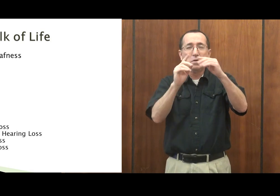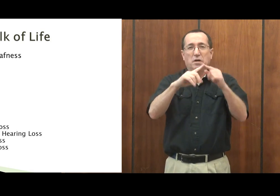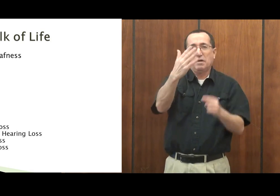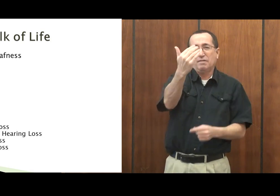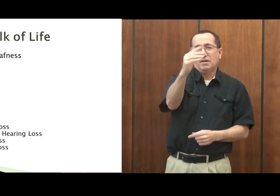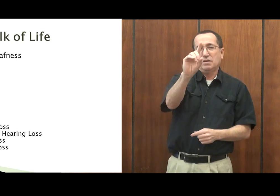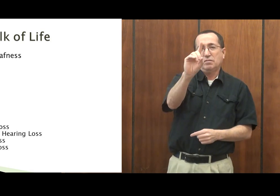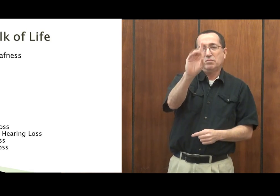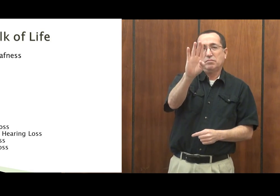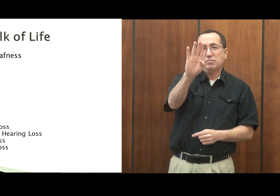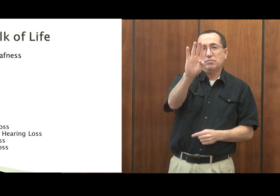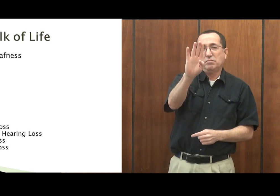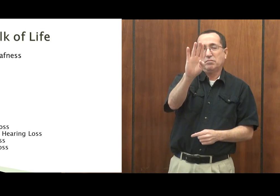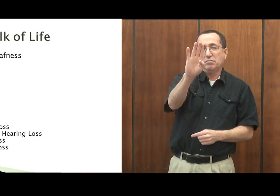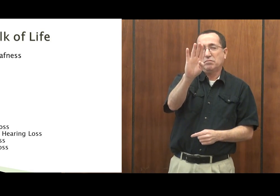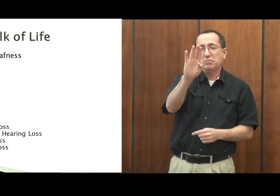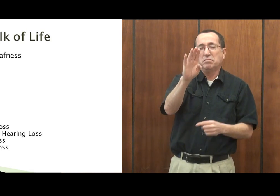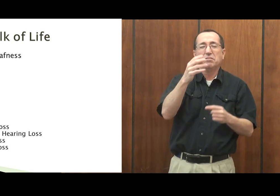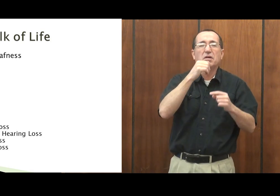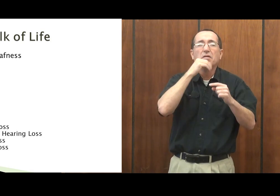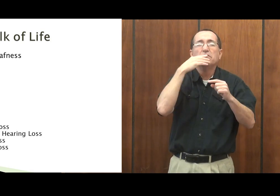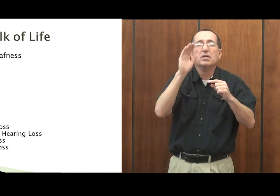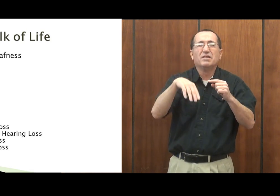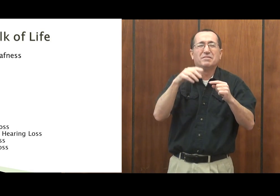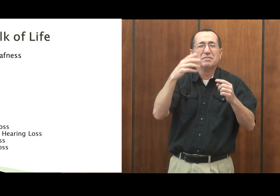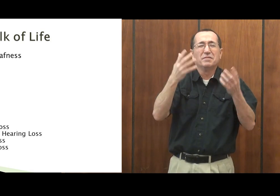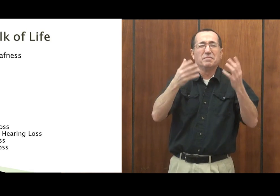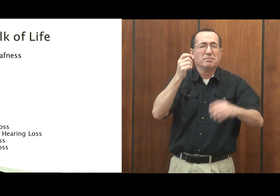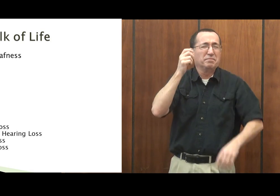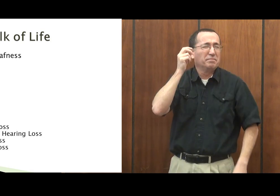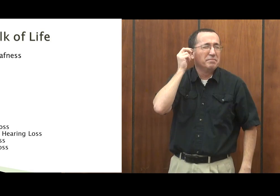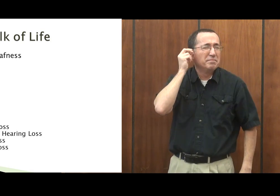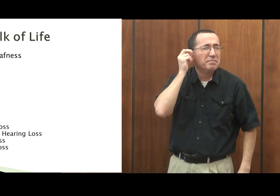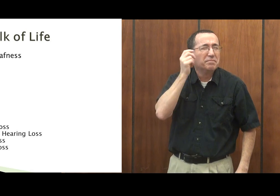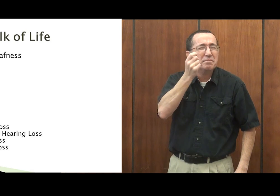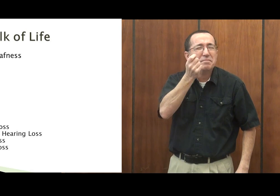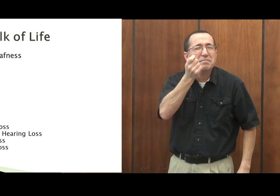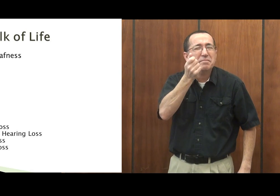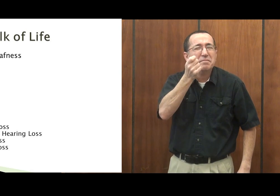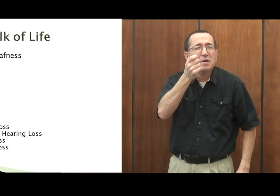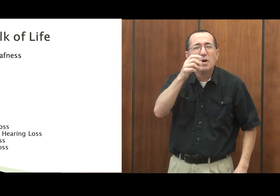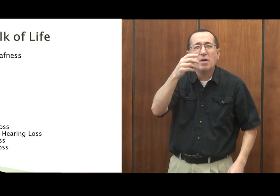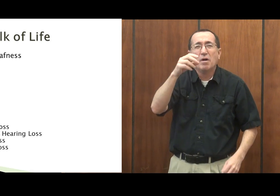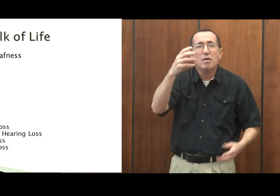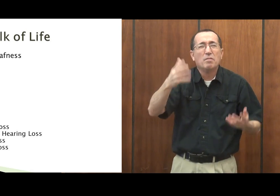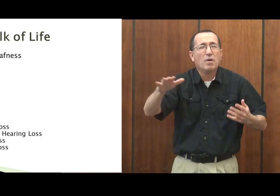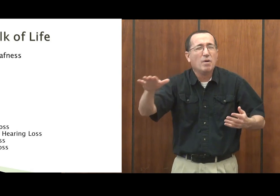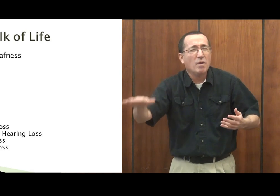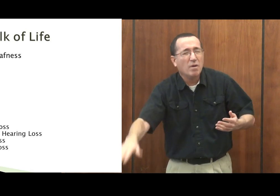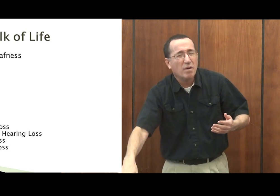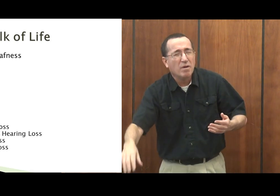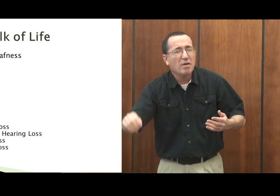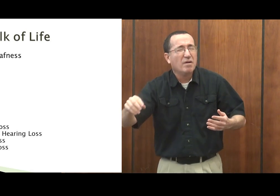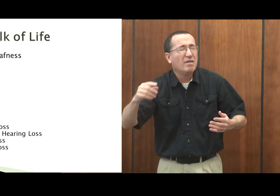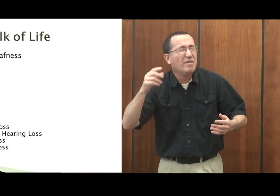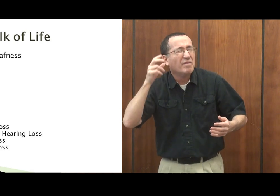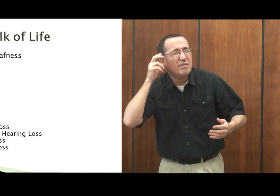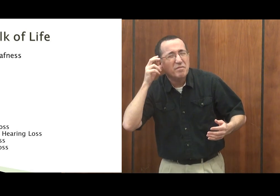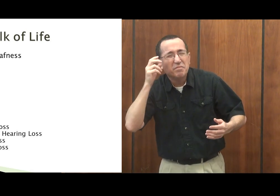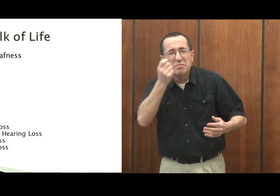would say 15 decibels. You're still, if you have that much of a hearing loss, you're doing okay. You're missing some of the